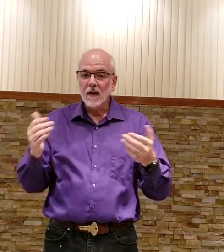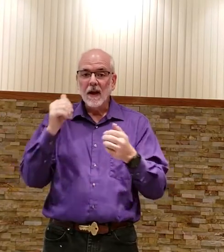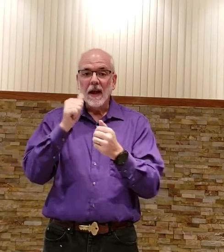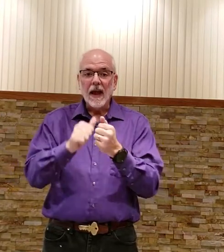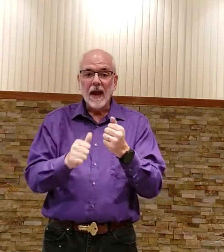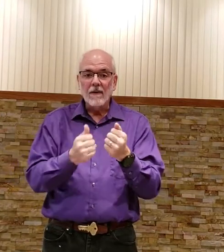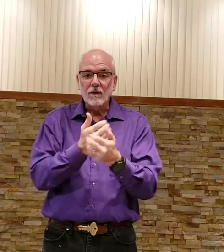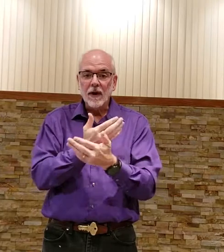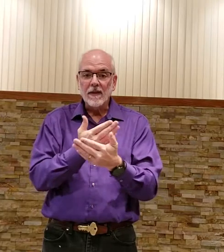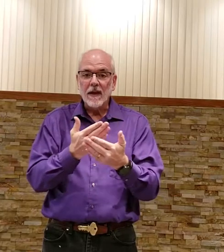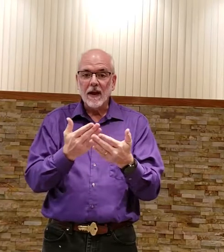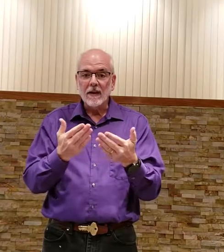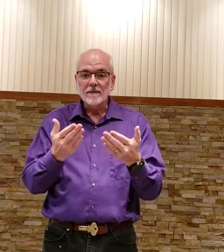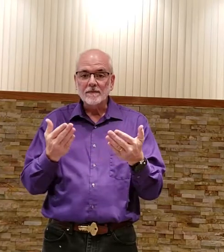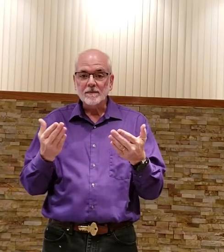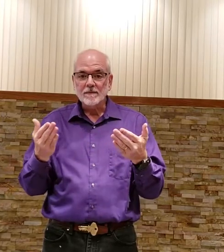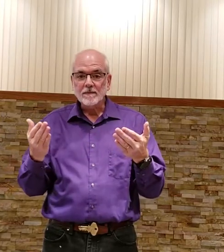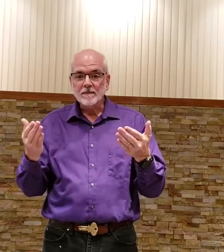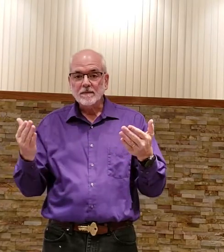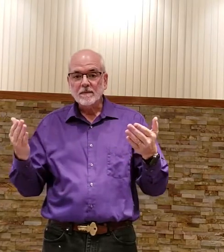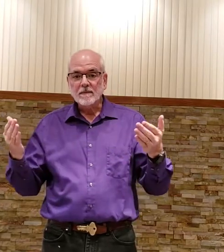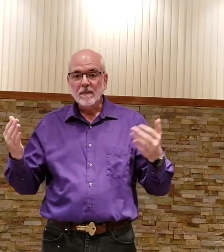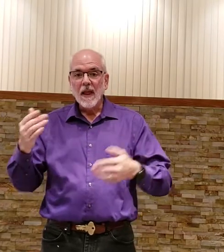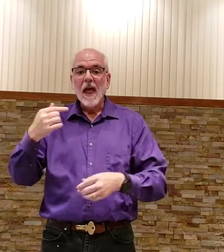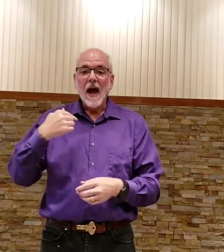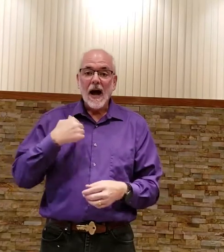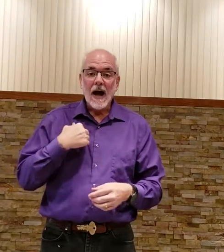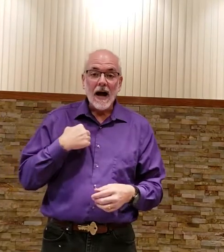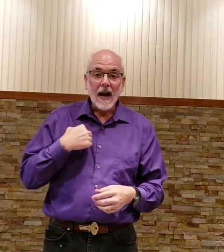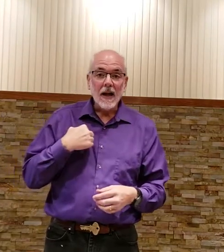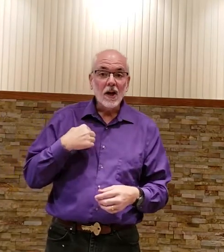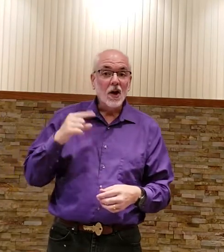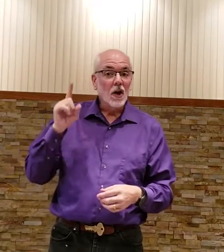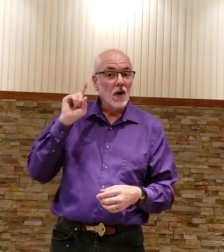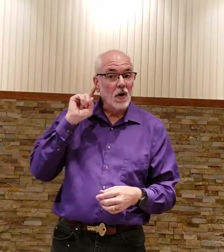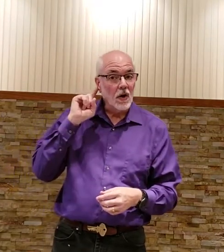everything i heard